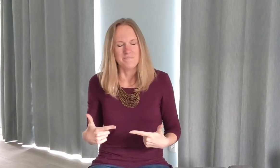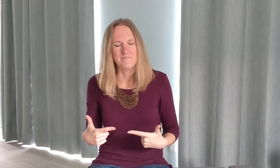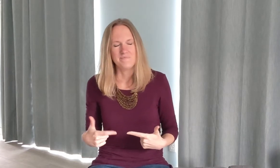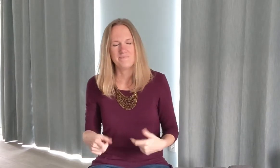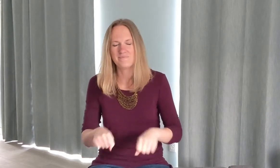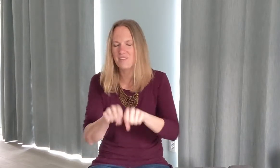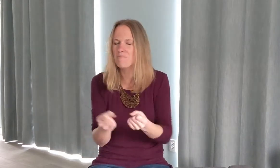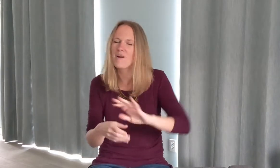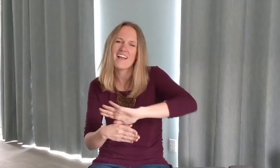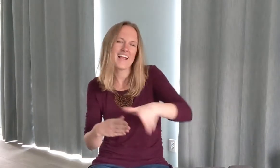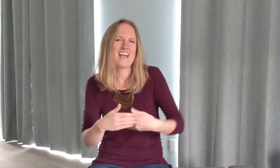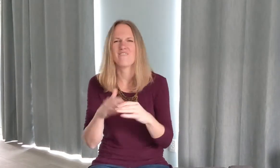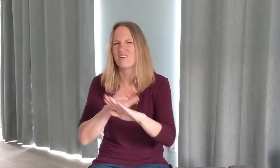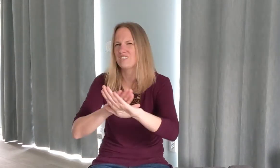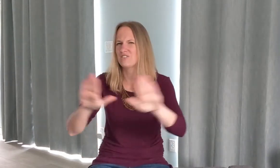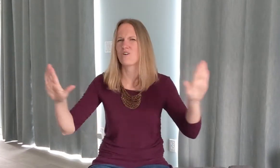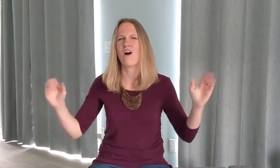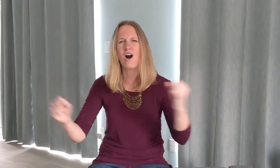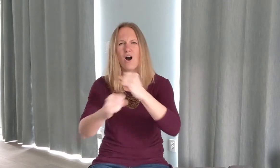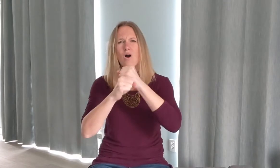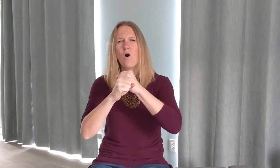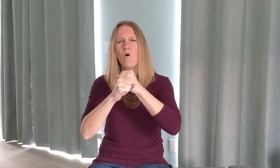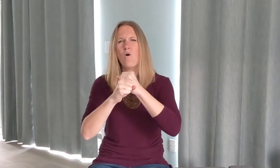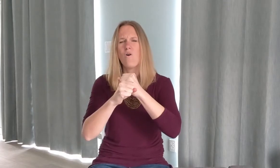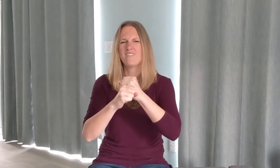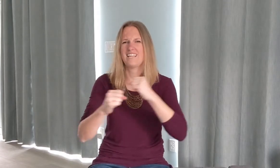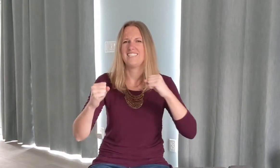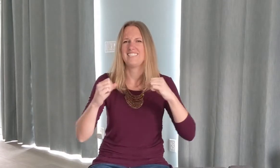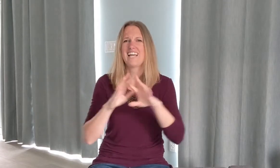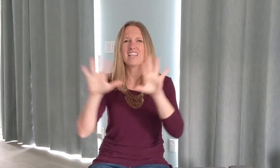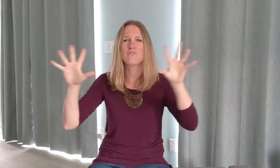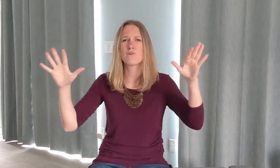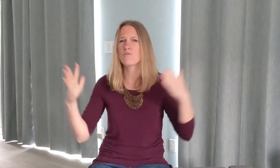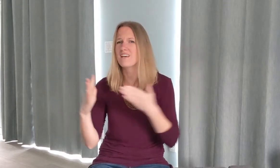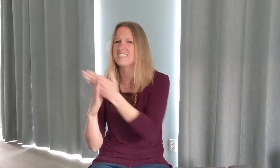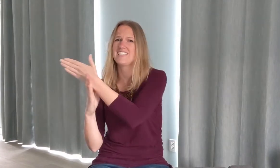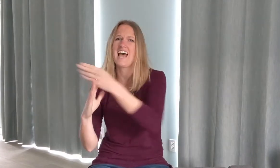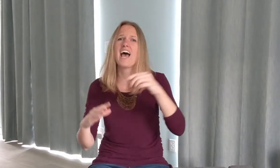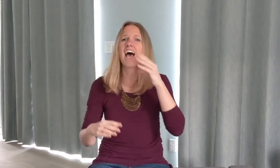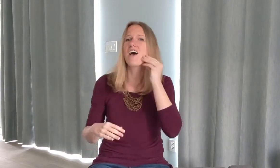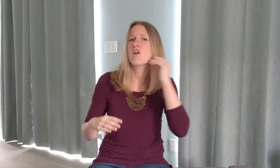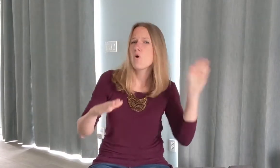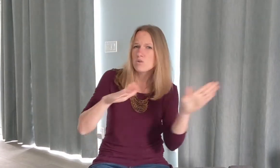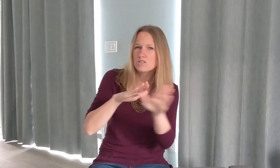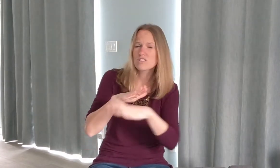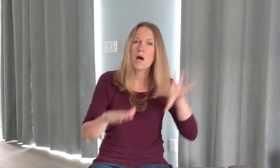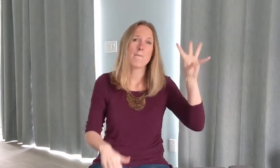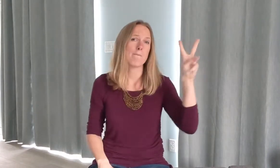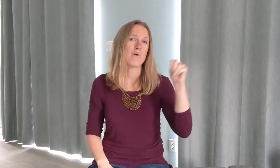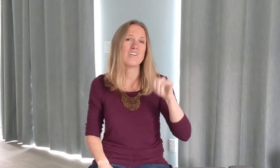Break every stronghold Shine through the shadows Burn